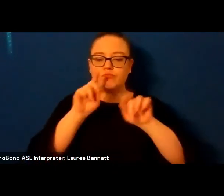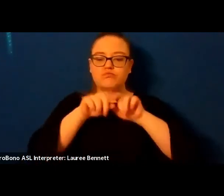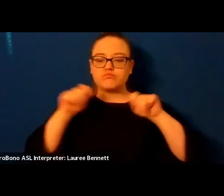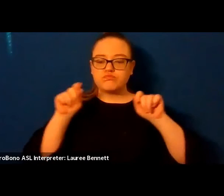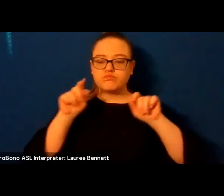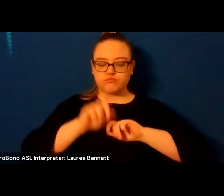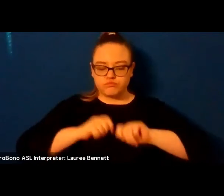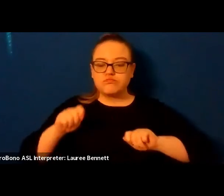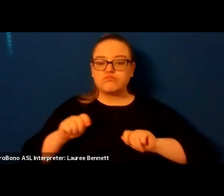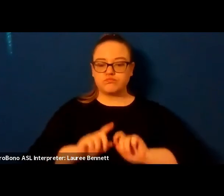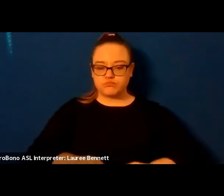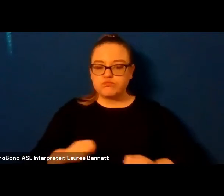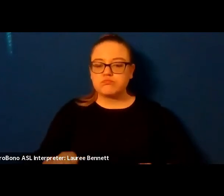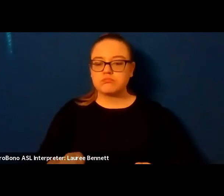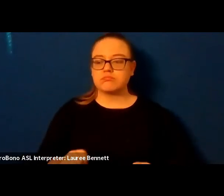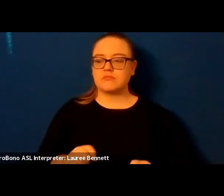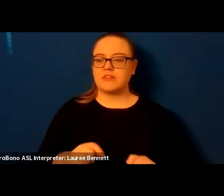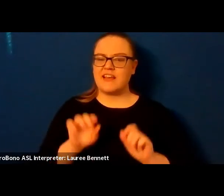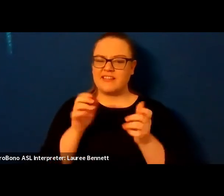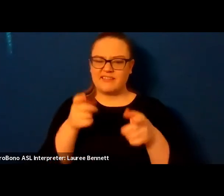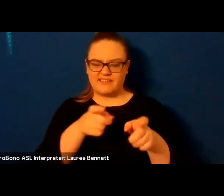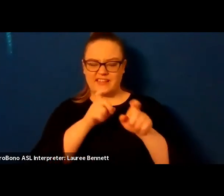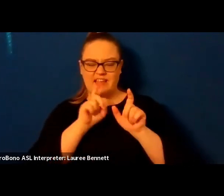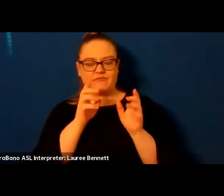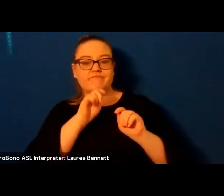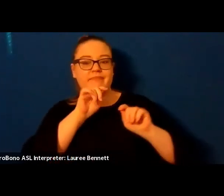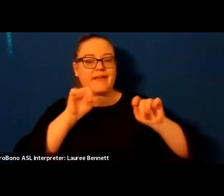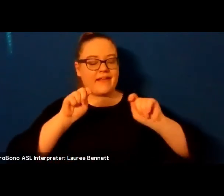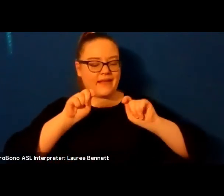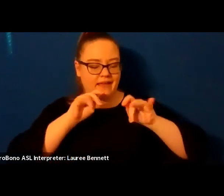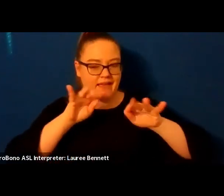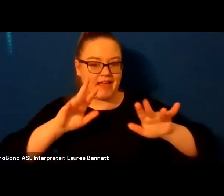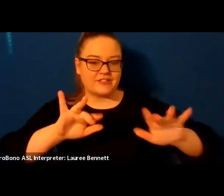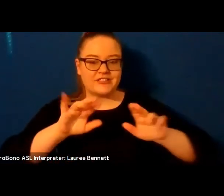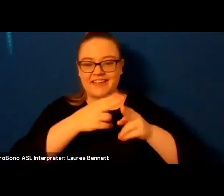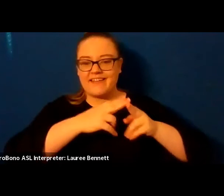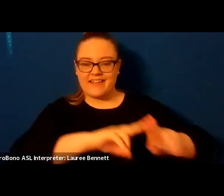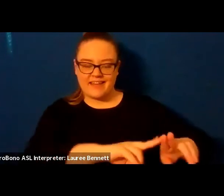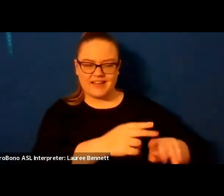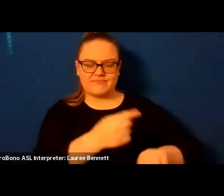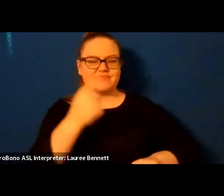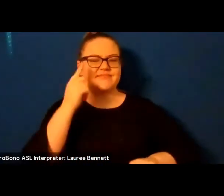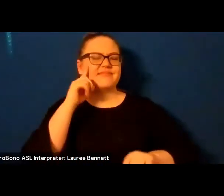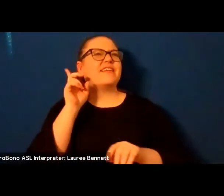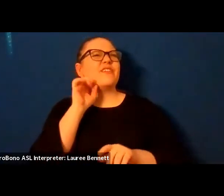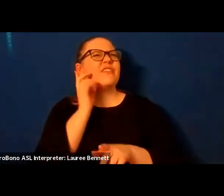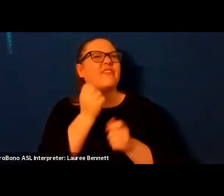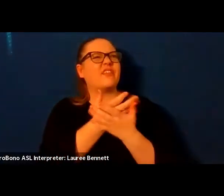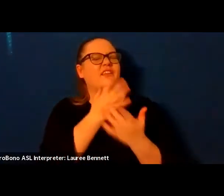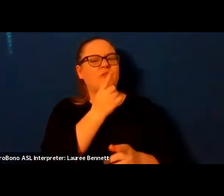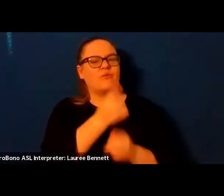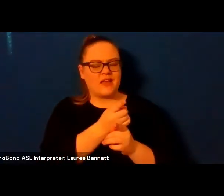you think you heard this right next spread yourself out on a steel table lie still don't fall asleep